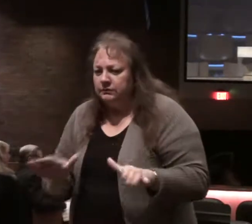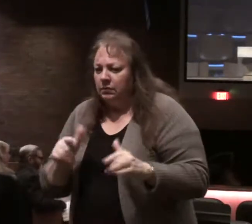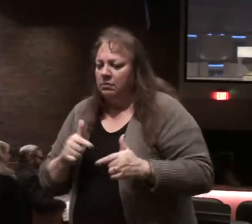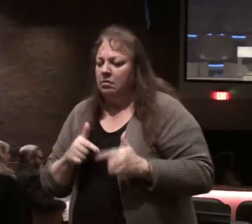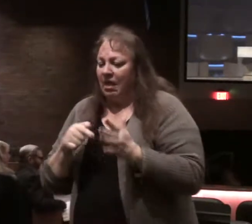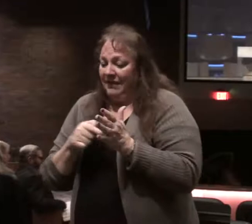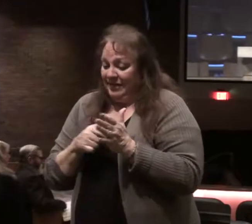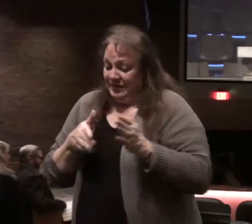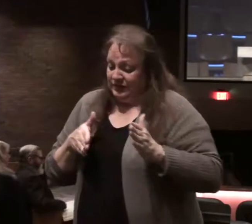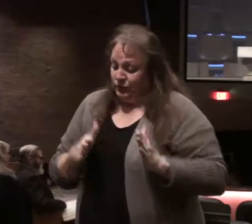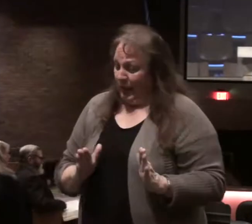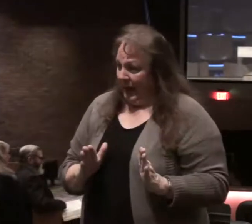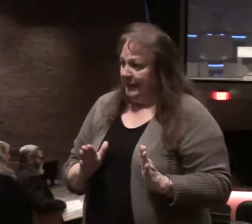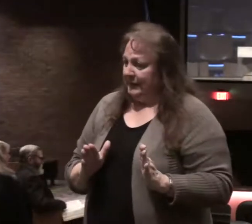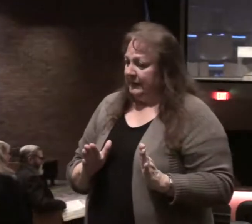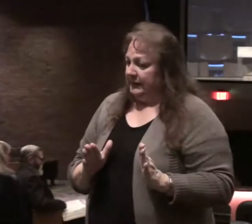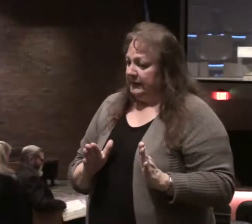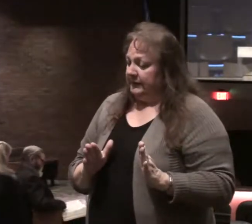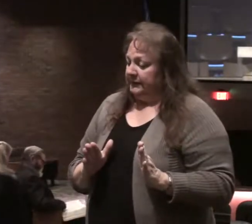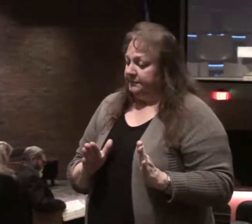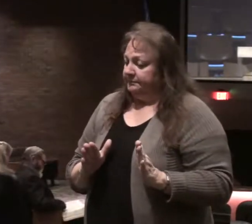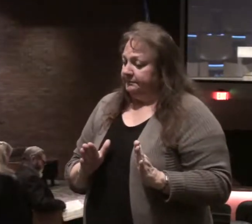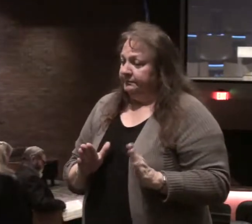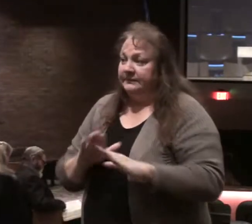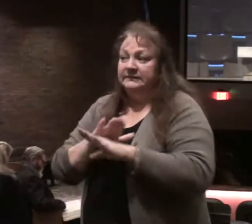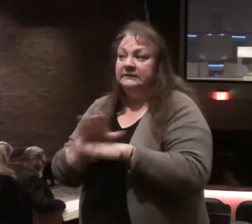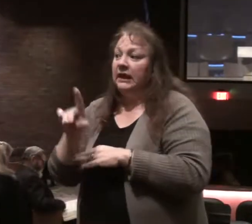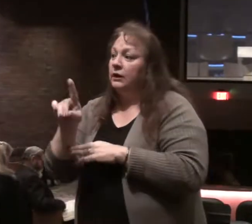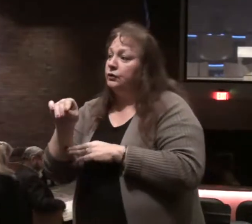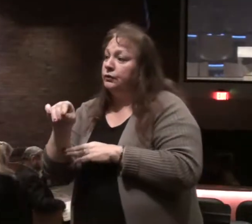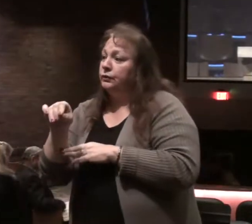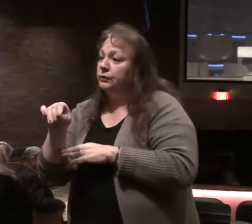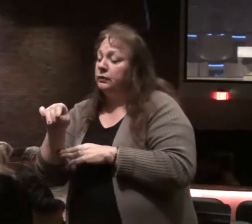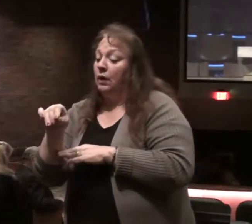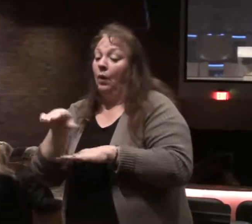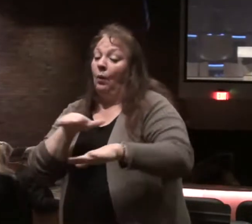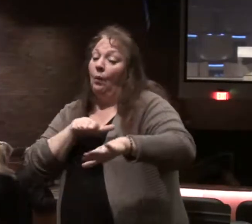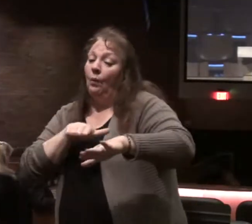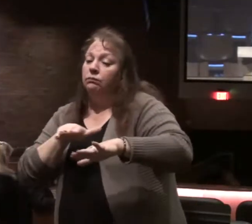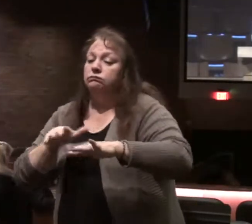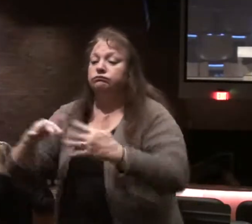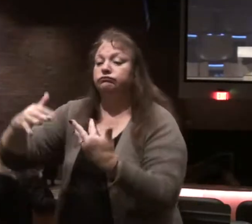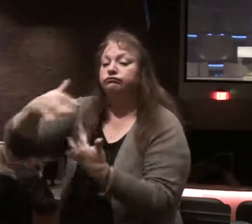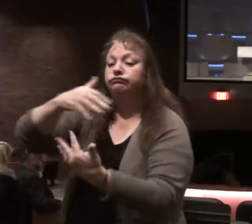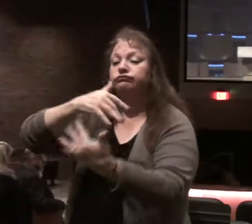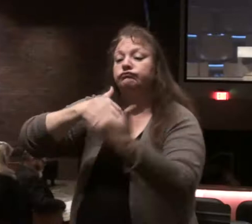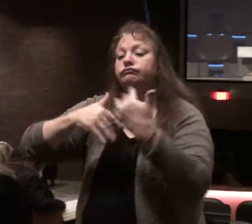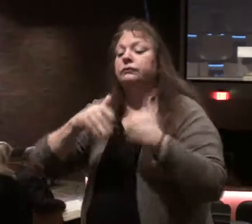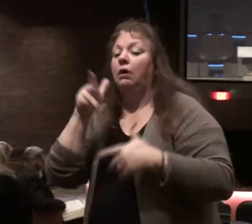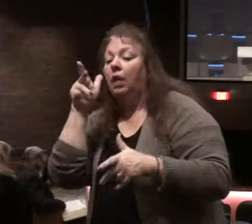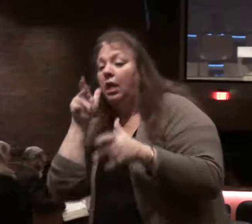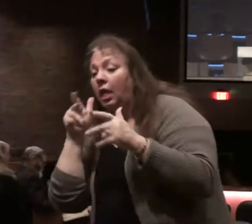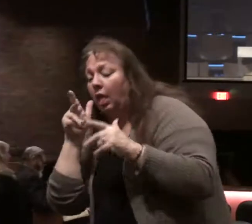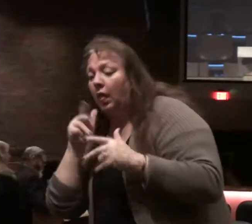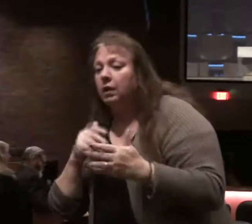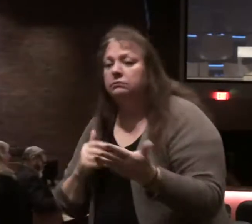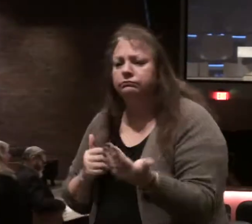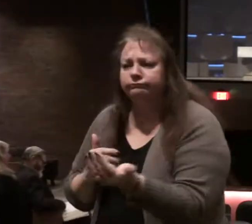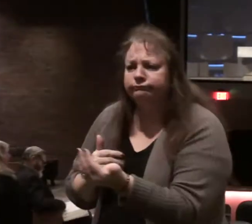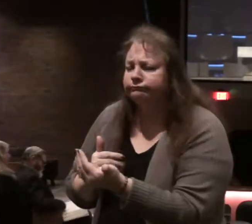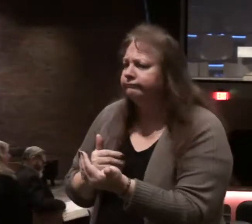in this way. So first, what He doesn't do is He does not walk in the counsel of the living. Basically, doesn't listen to those